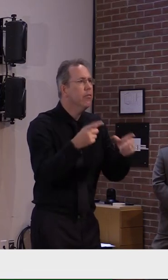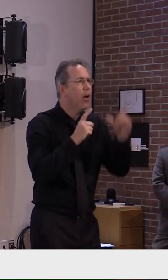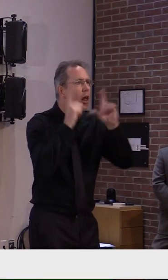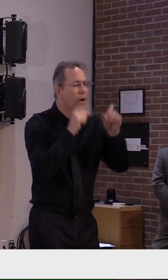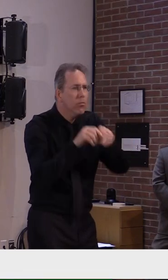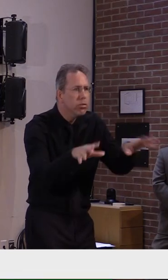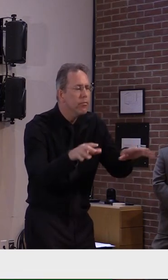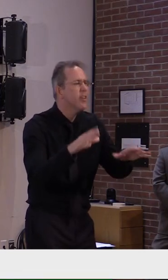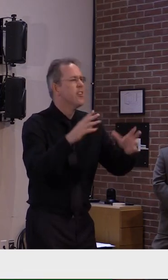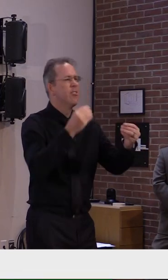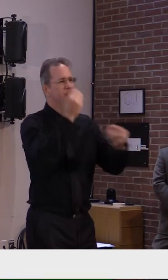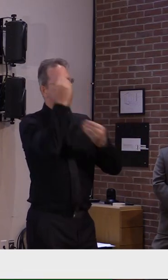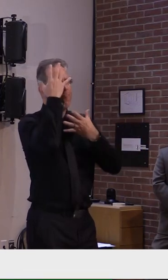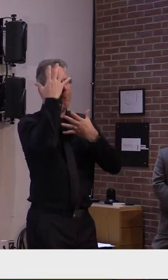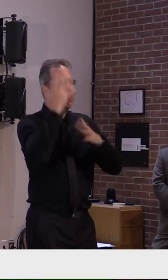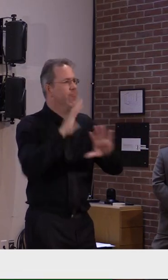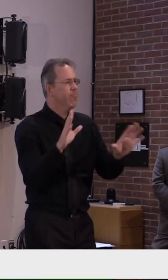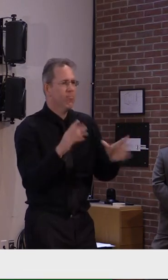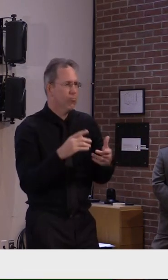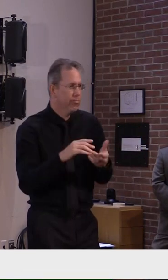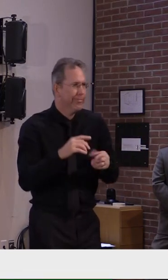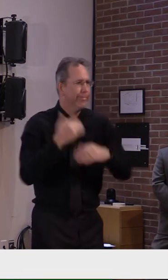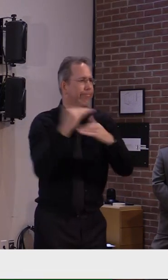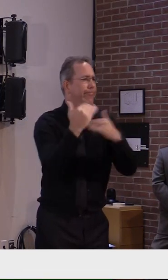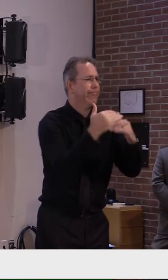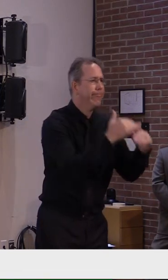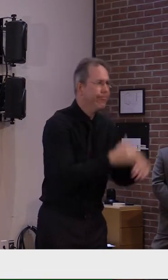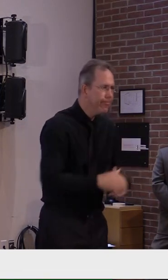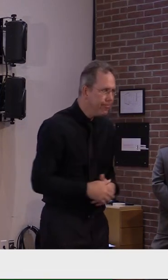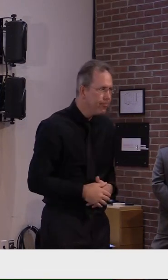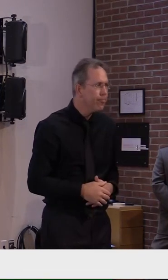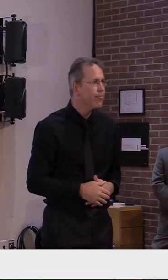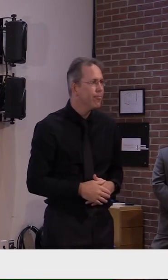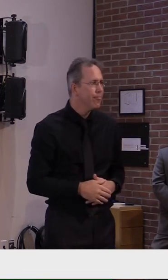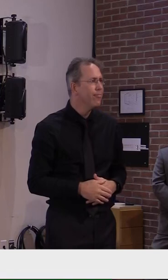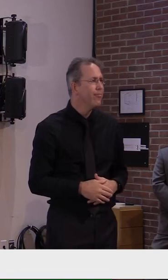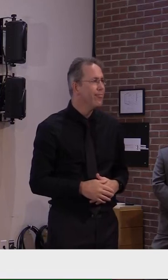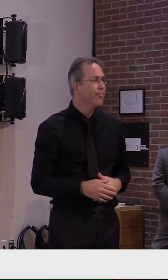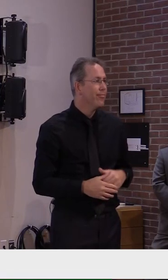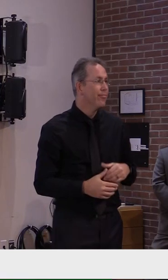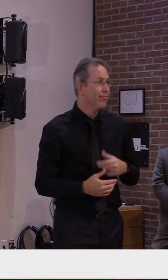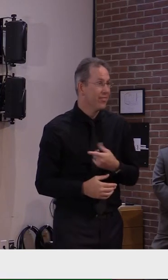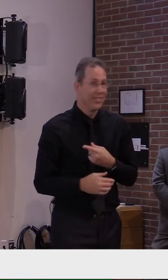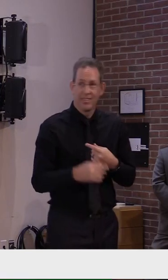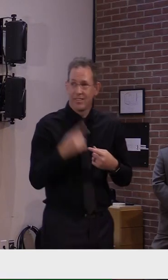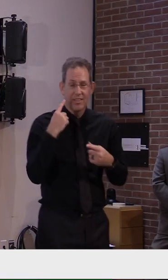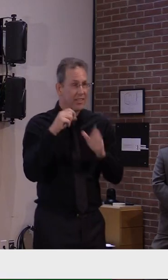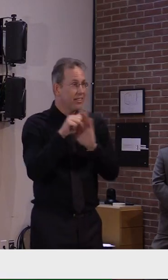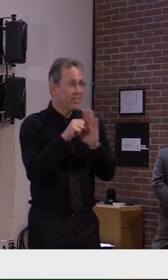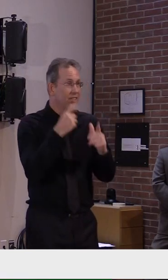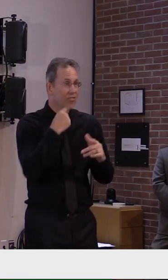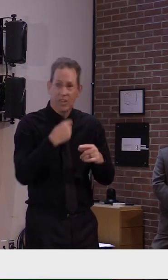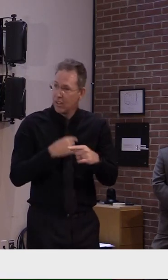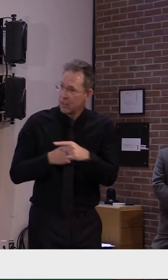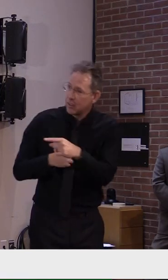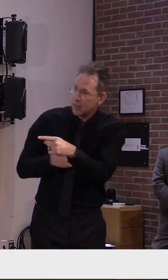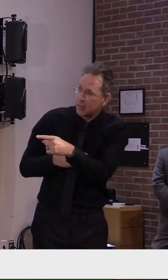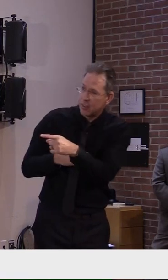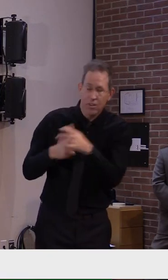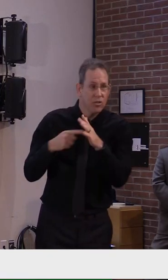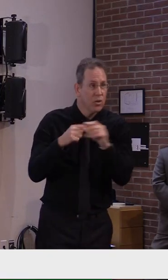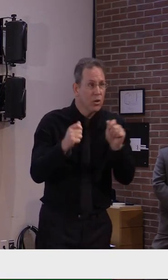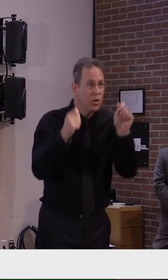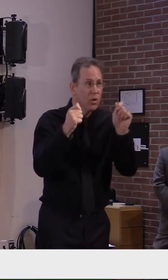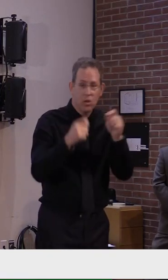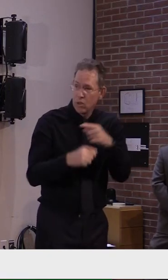So, whether there's a difference by some order of magnitude between Washington County and Franklin County, everybody's turning